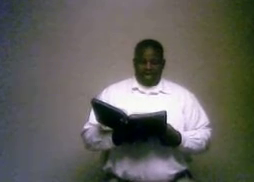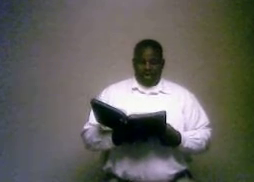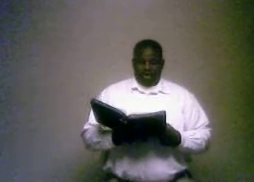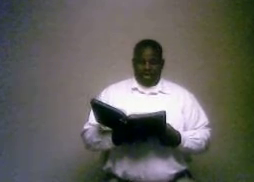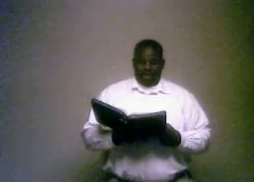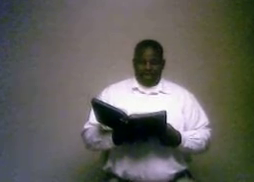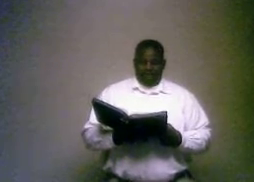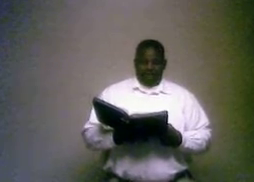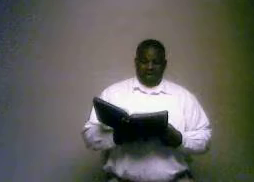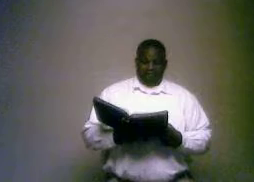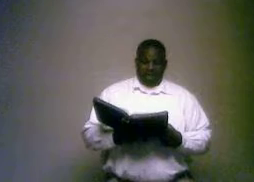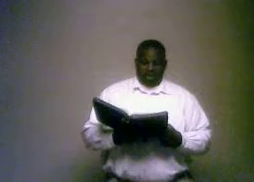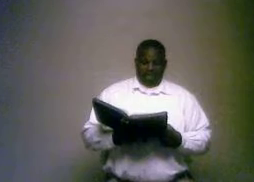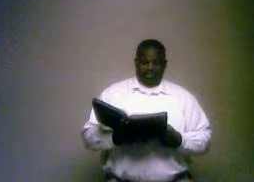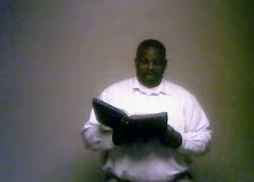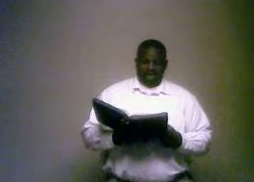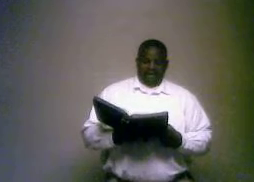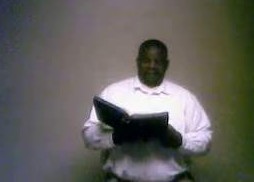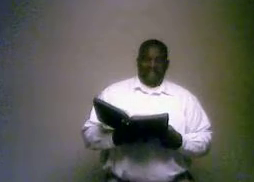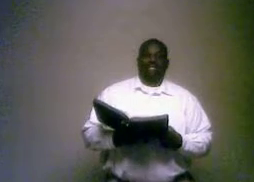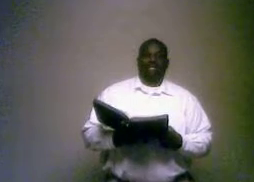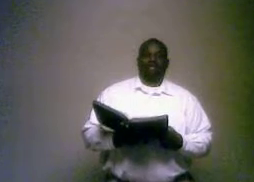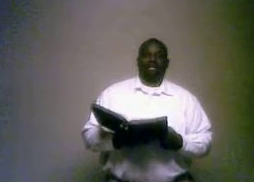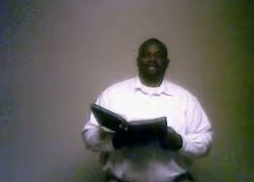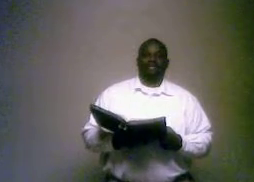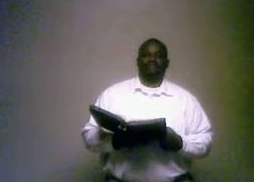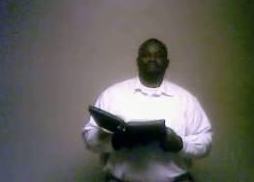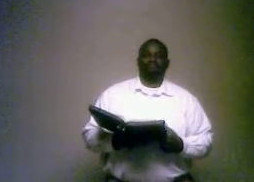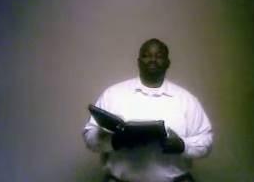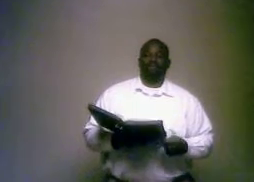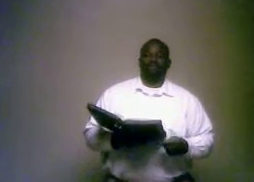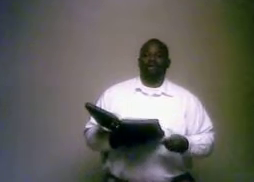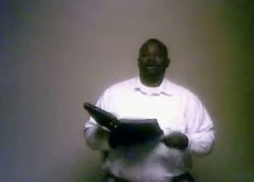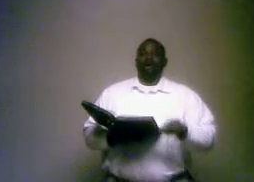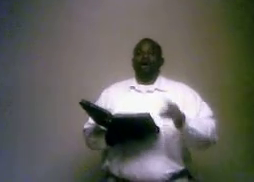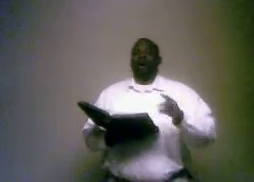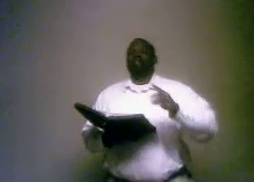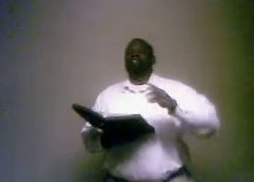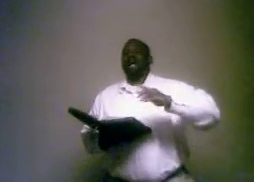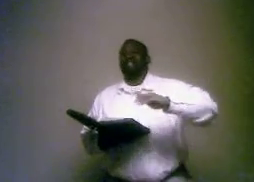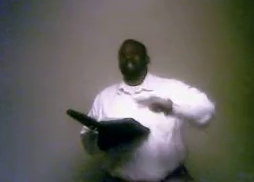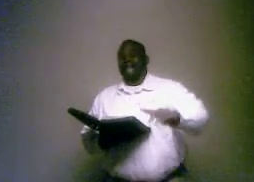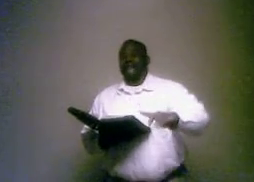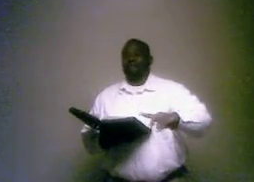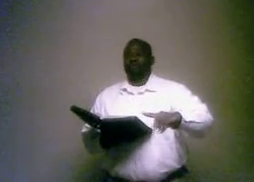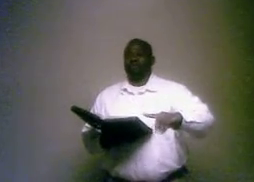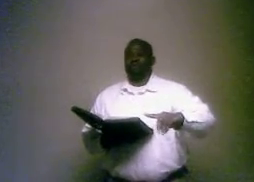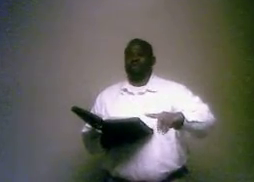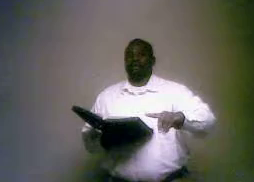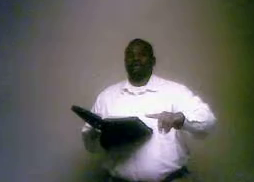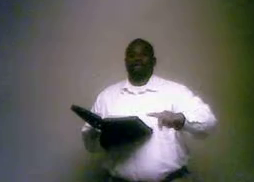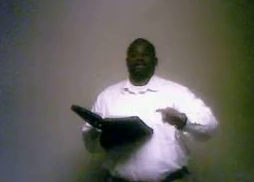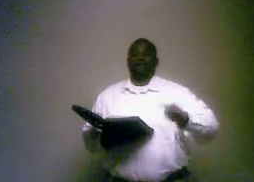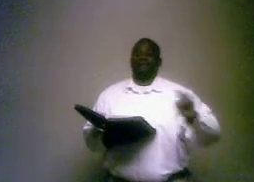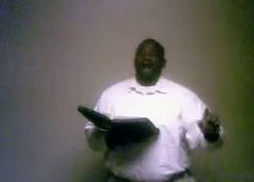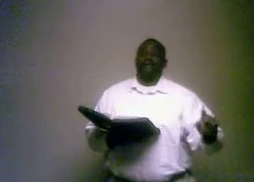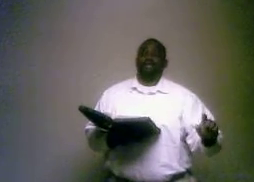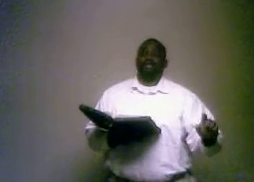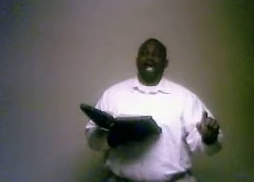river of Jordan, confessing their sins. All John's disciples, the followers of John,